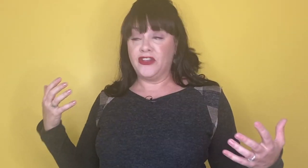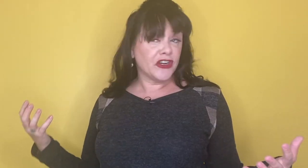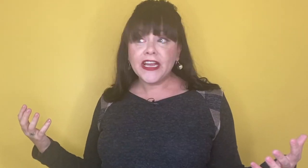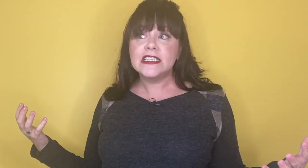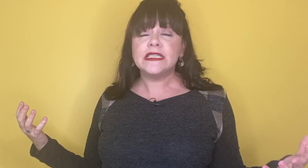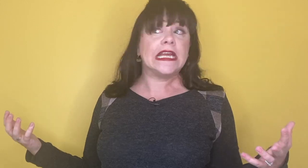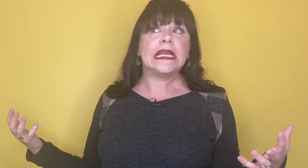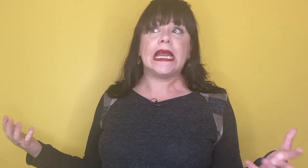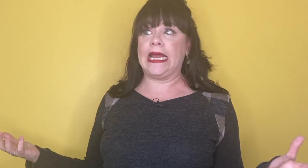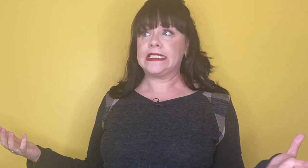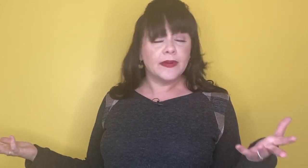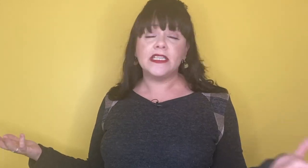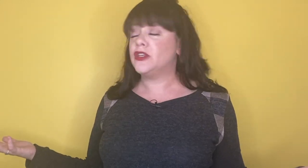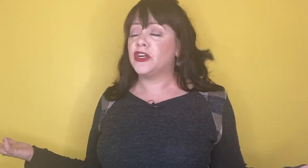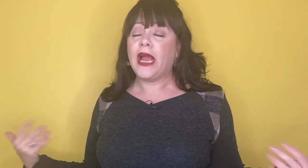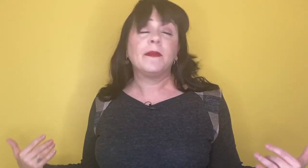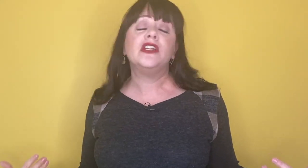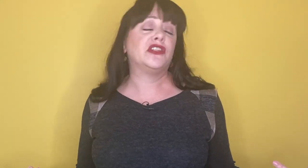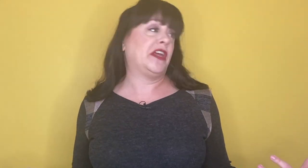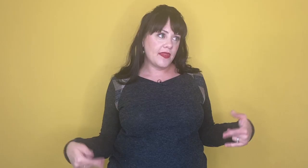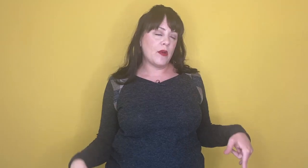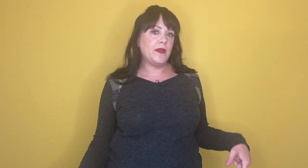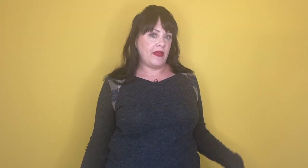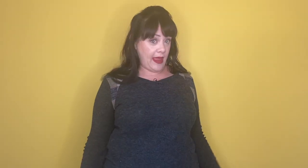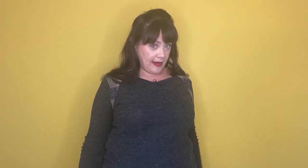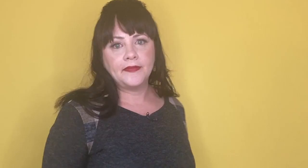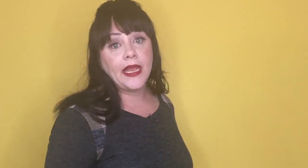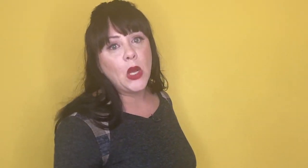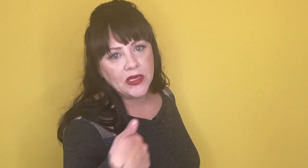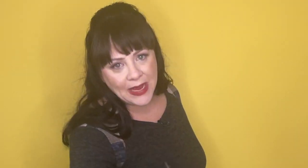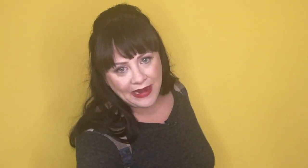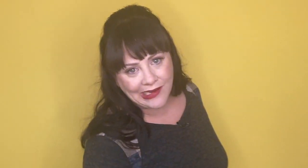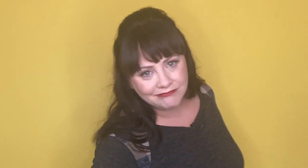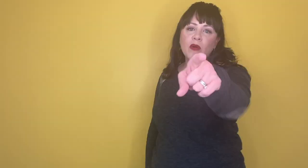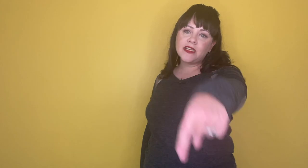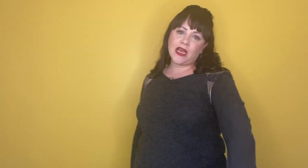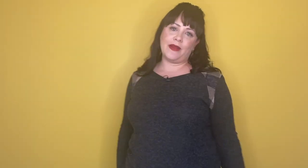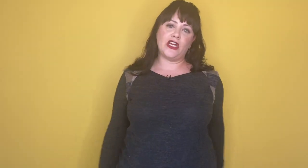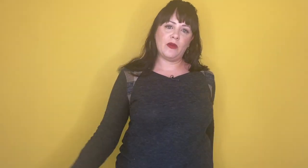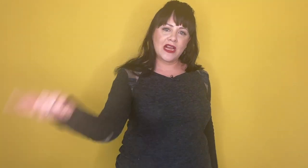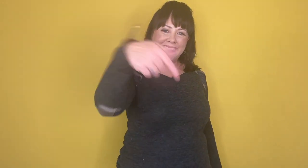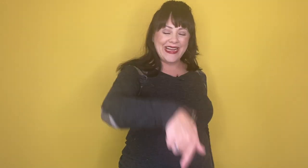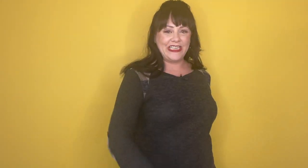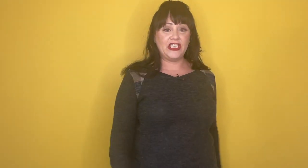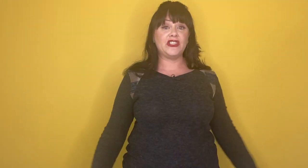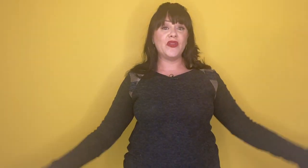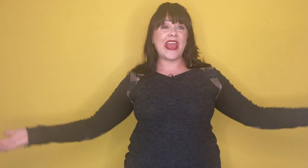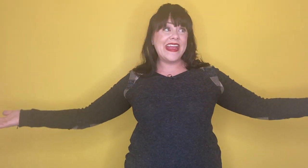the turkey hasn't been taken and someone needs to the turkey, I'm going to do the turkey. That would be the 8. I know because I'm an 8. We're not talking about turkey. We're talking side dishes. So the 8